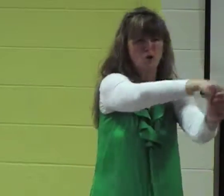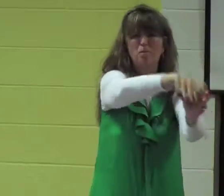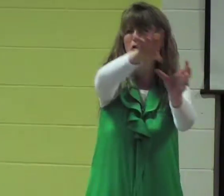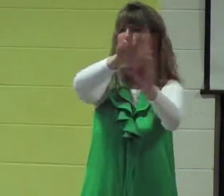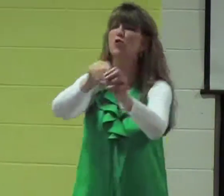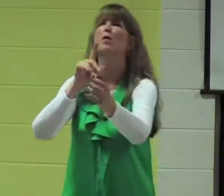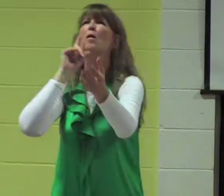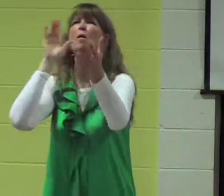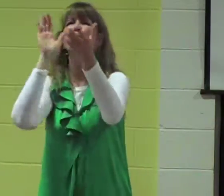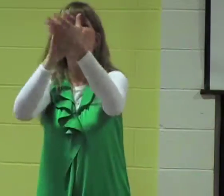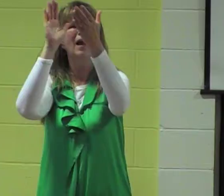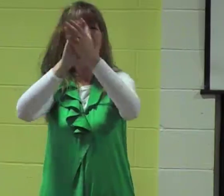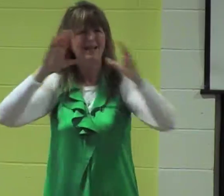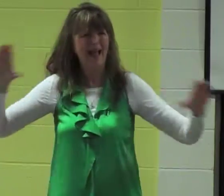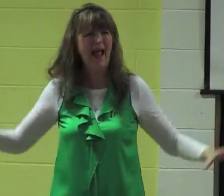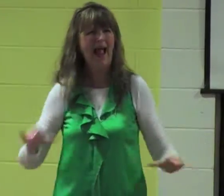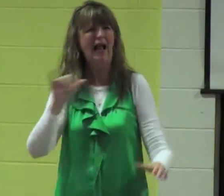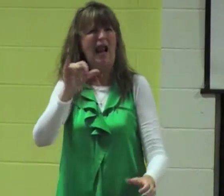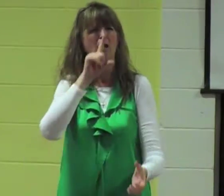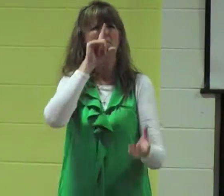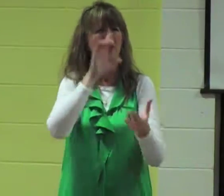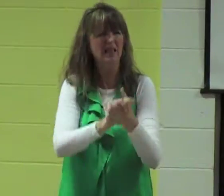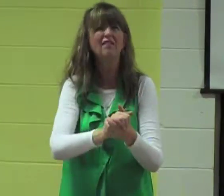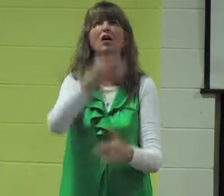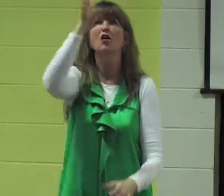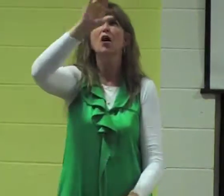you it's from God he gives you that success